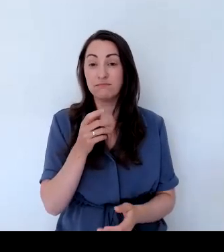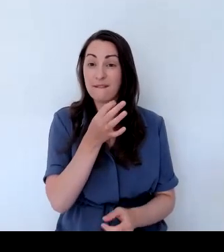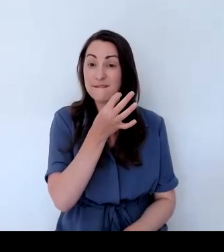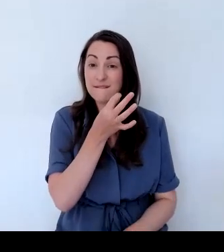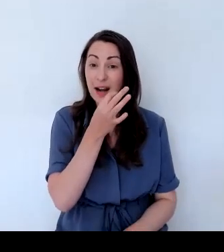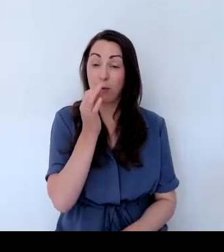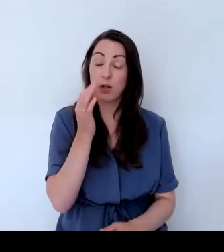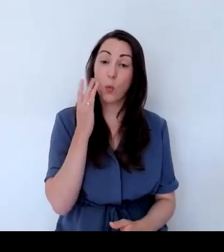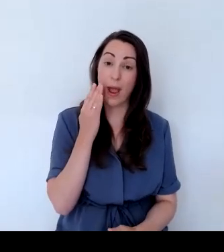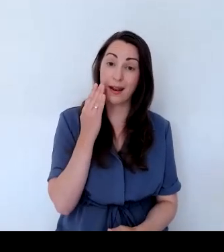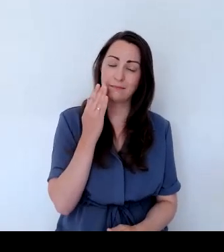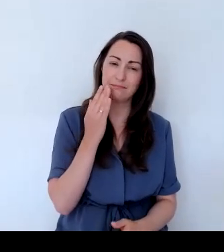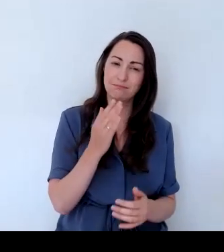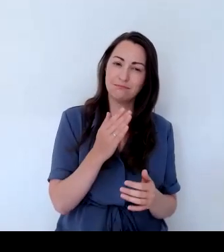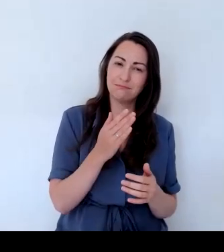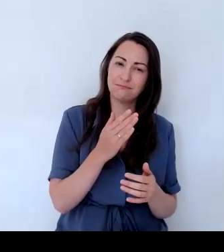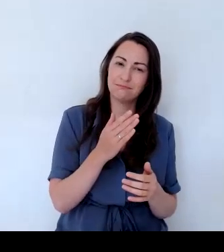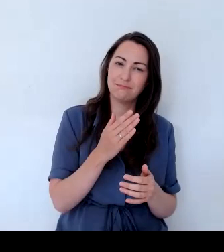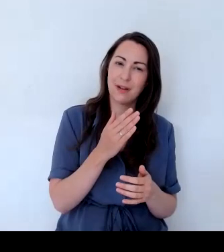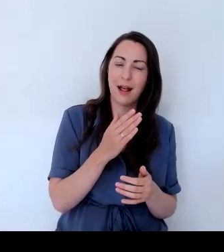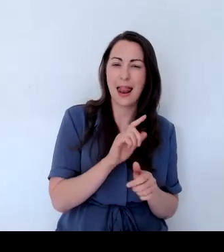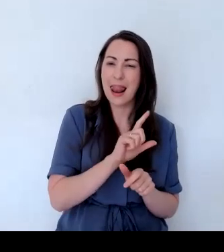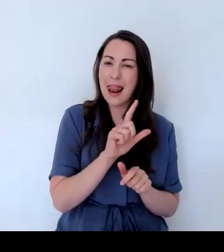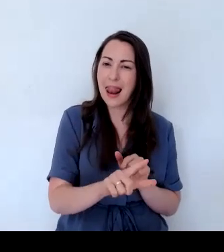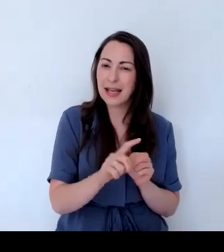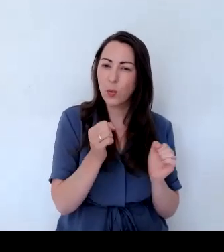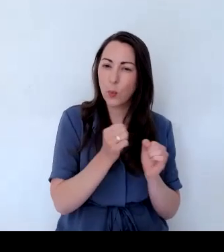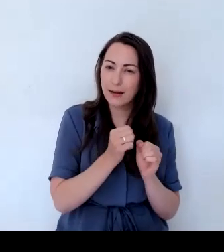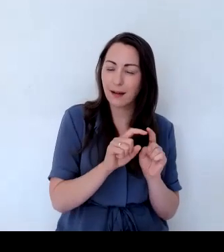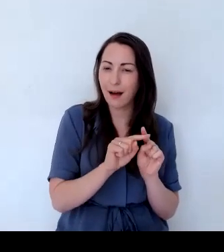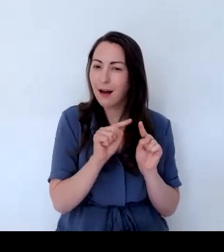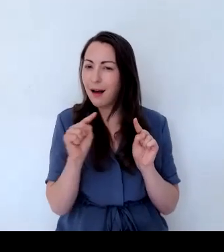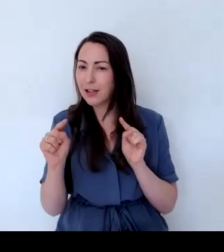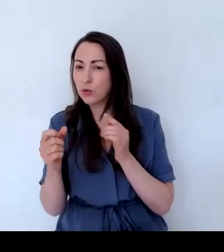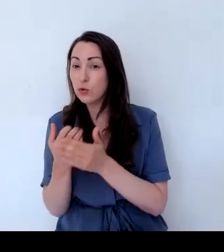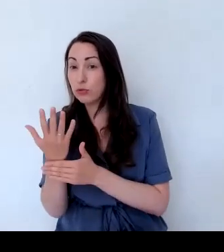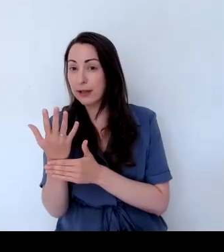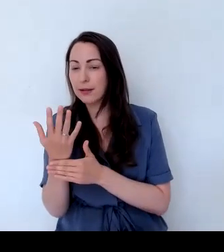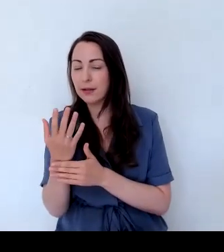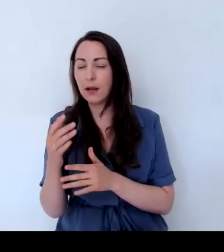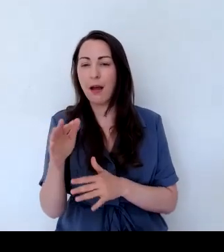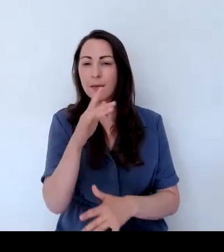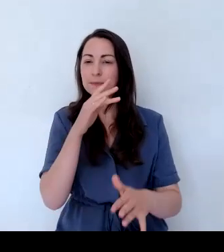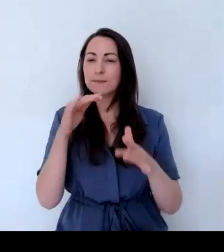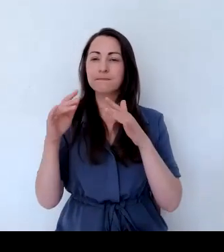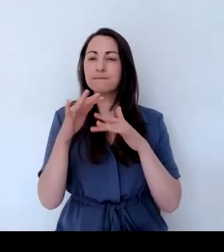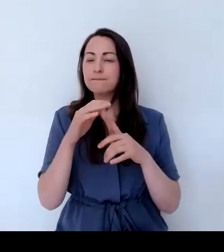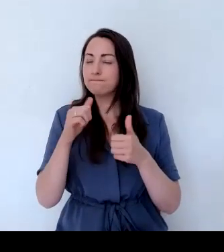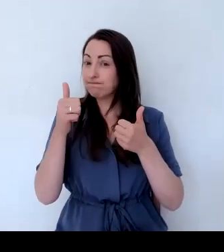And it's very fragrant and very attractive to many